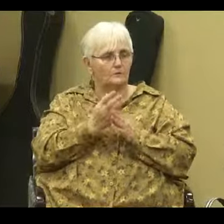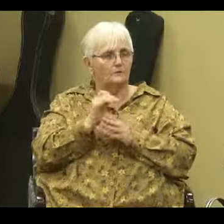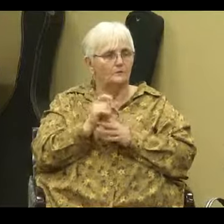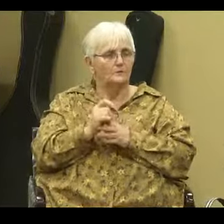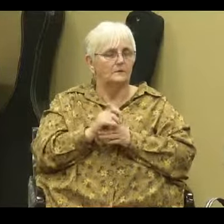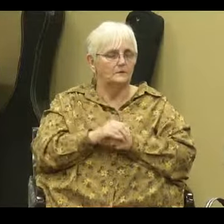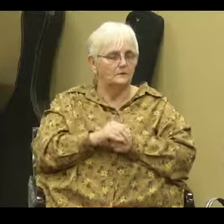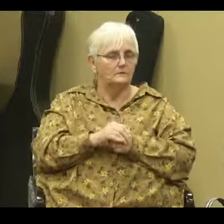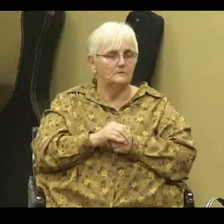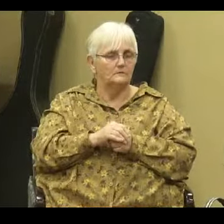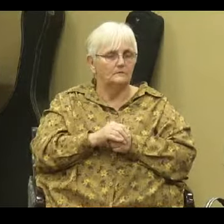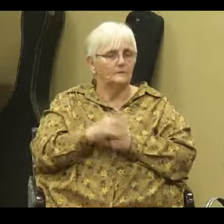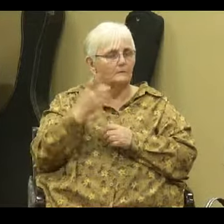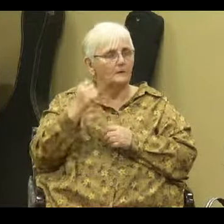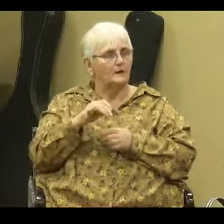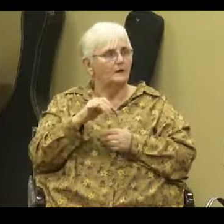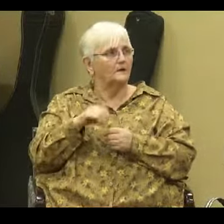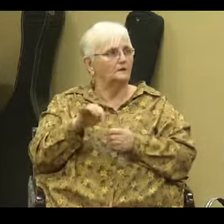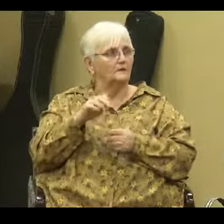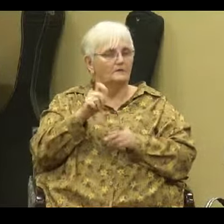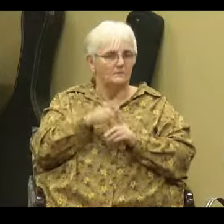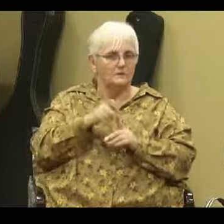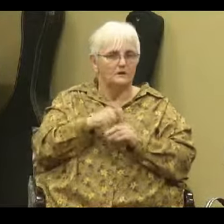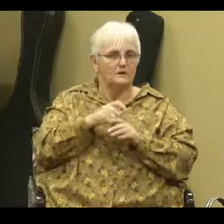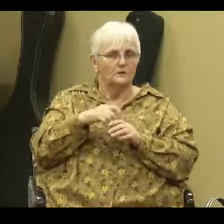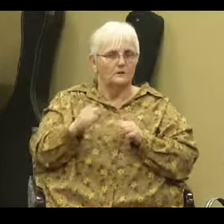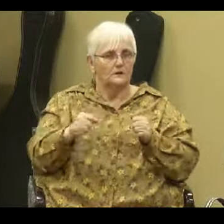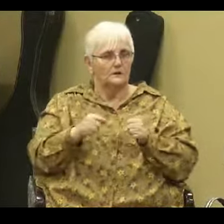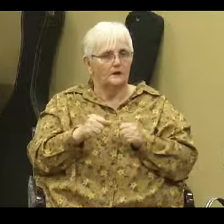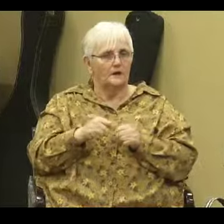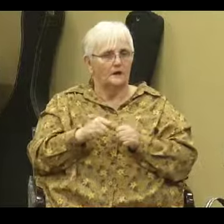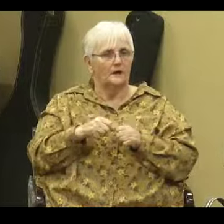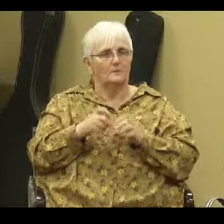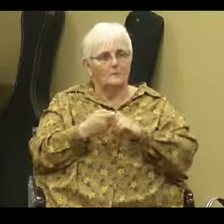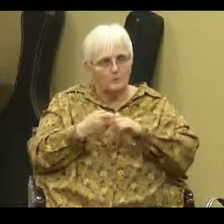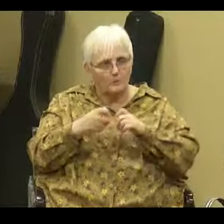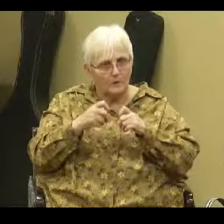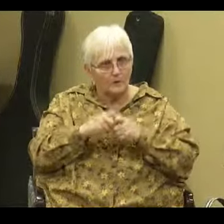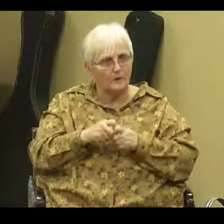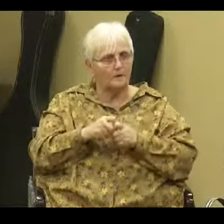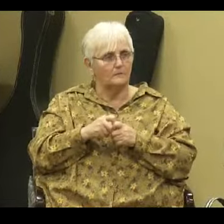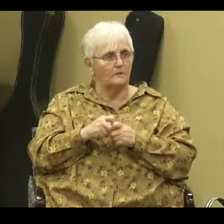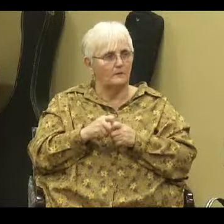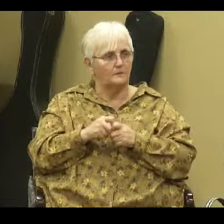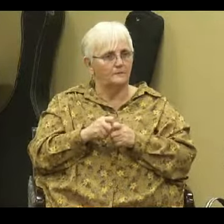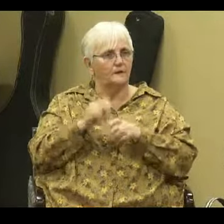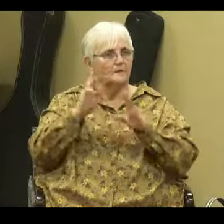But because of the persecution and tribulation, the person stumbles.